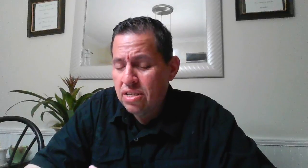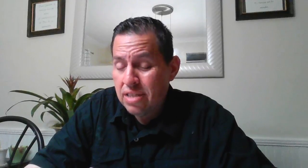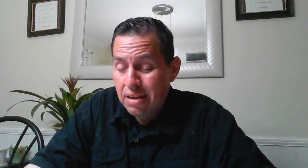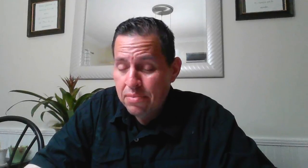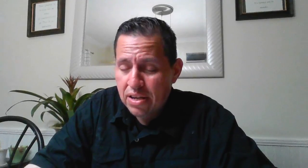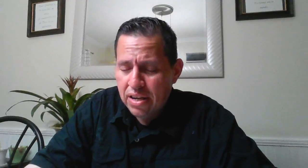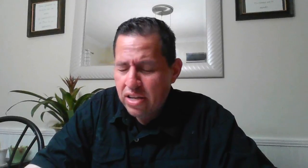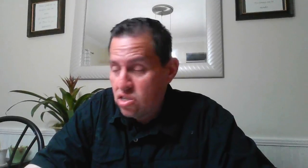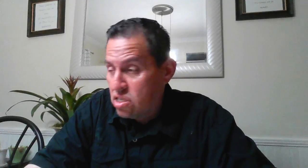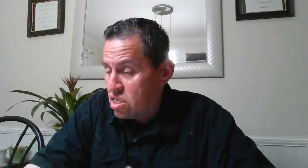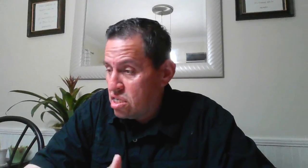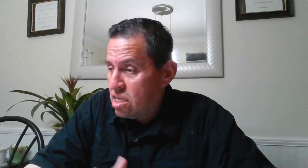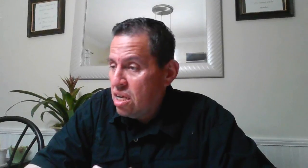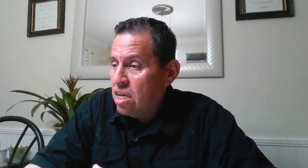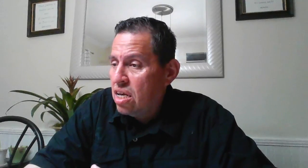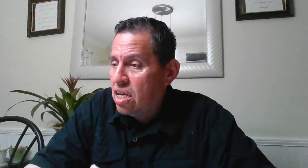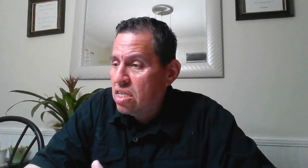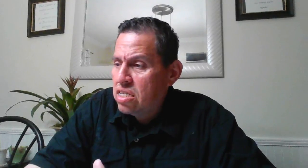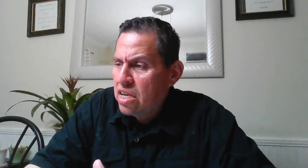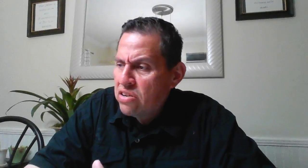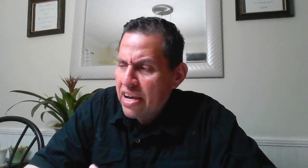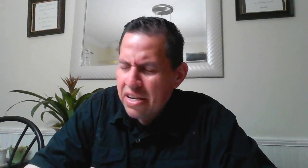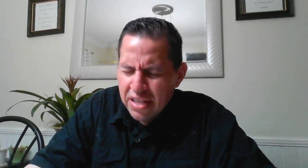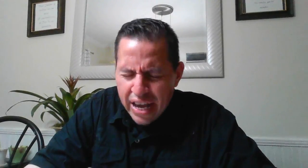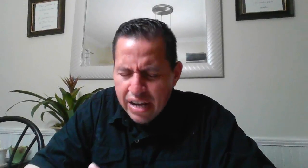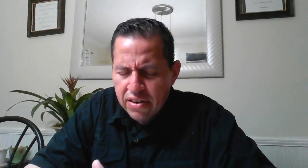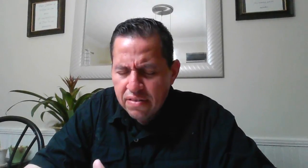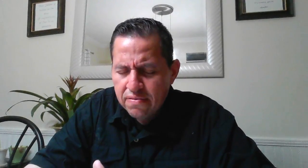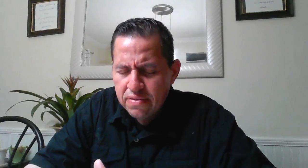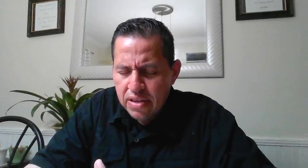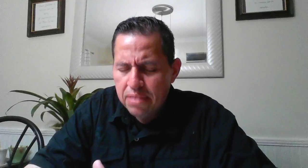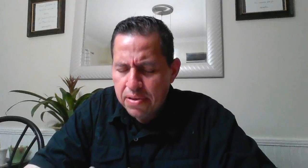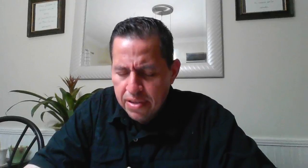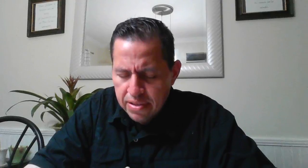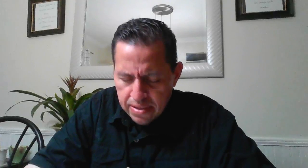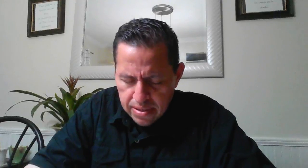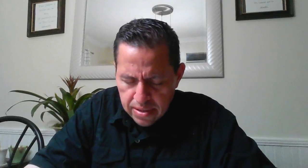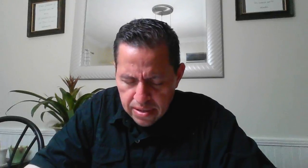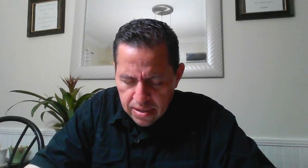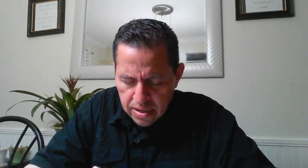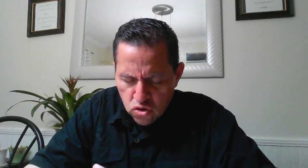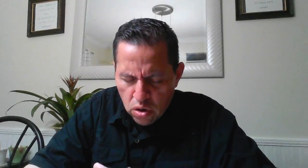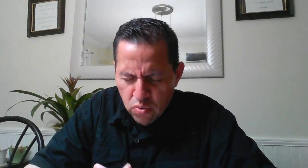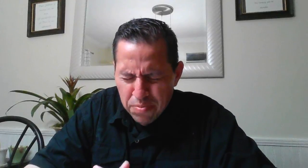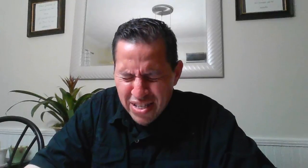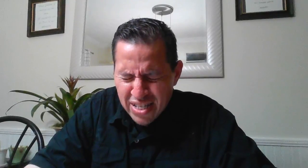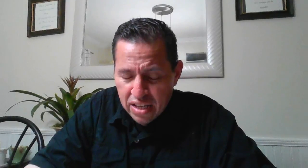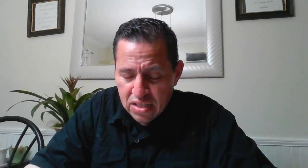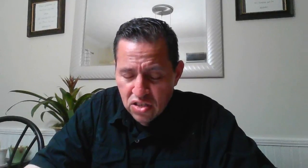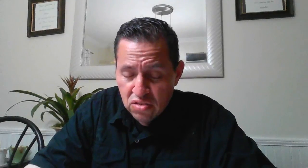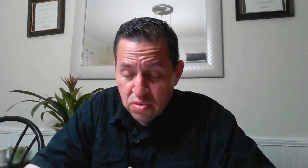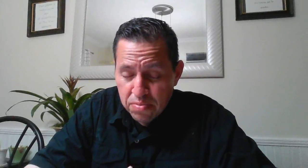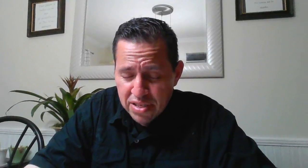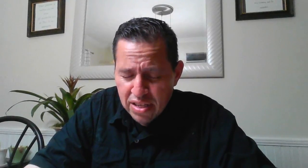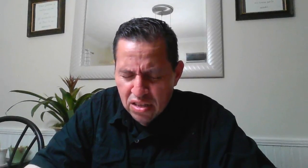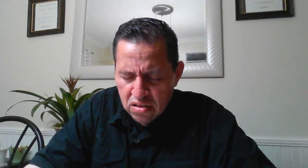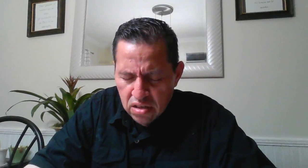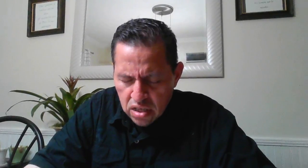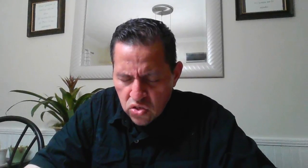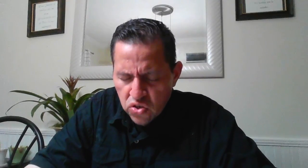islamic nations and the united arab emirates is what we present to you we present the whole country